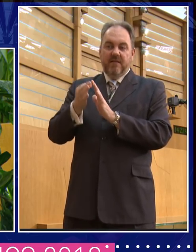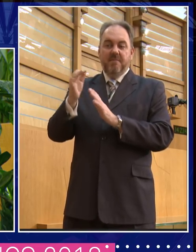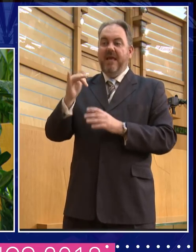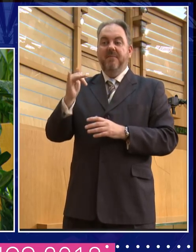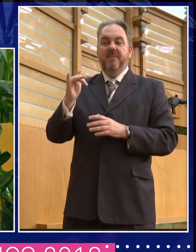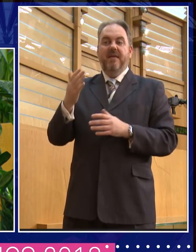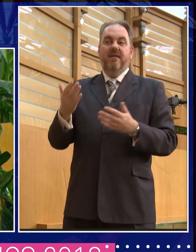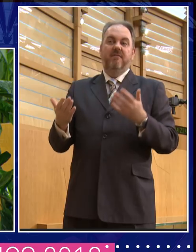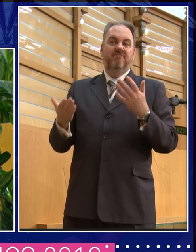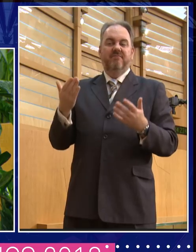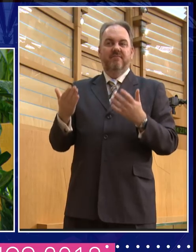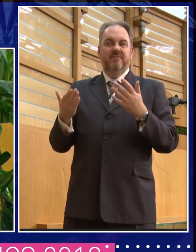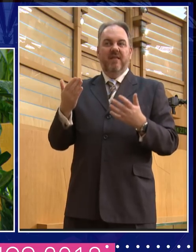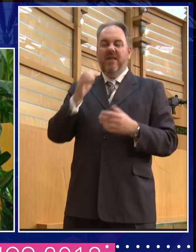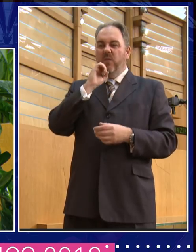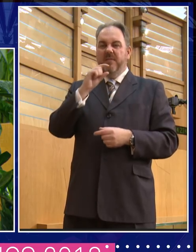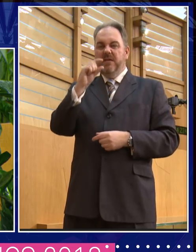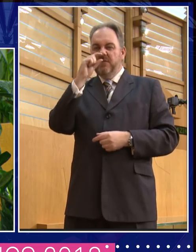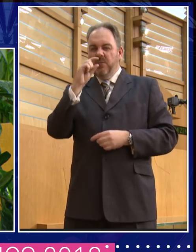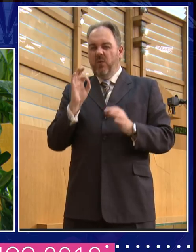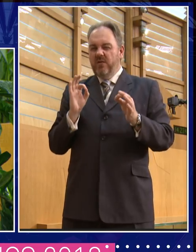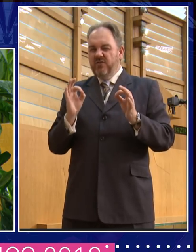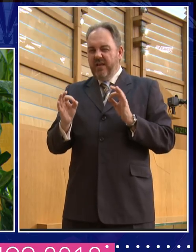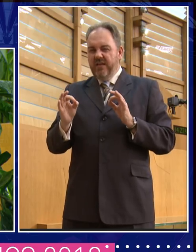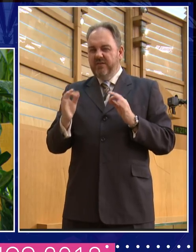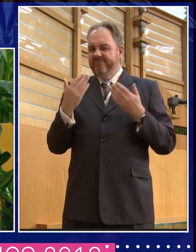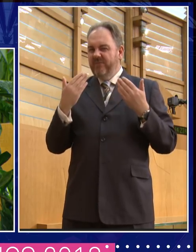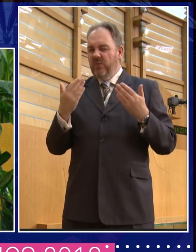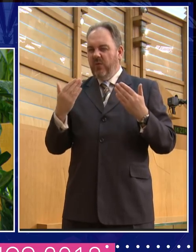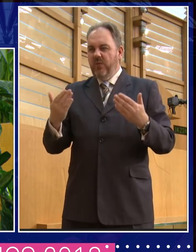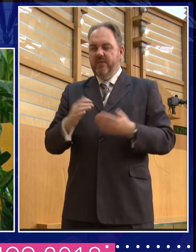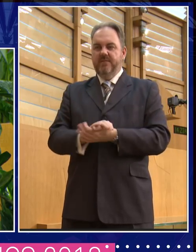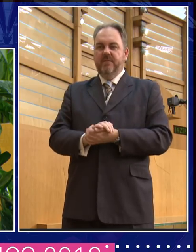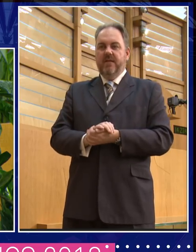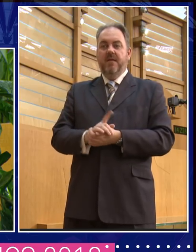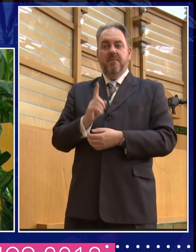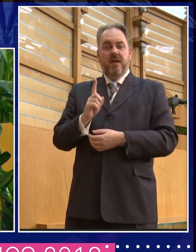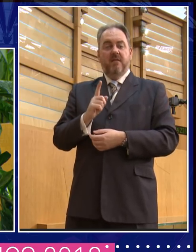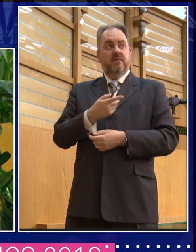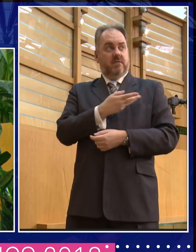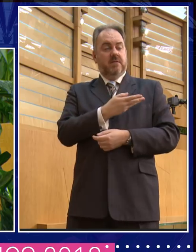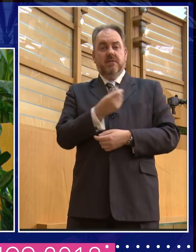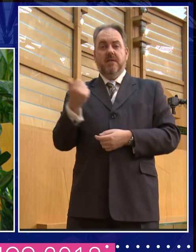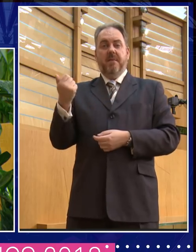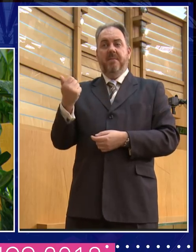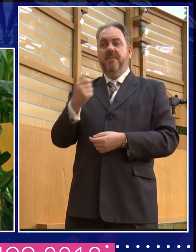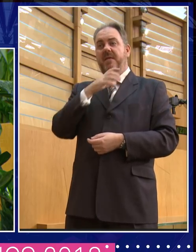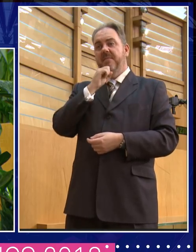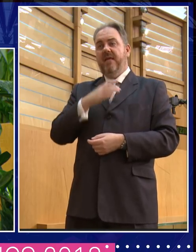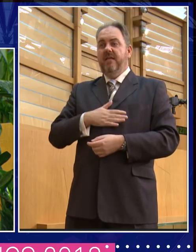be a fizzle? It's because if you think that that sort of abuse of women is about the differential power